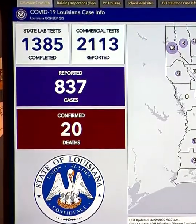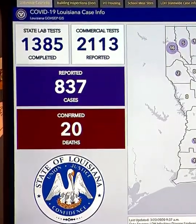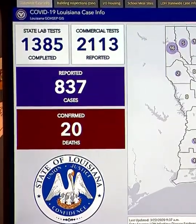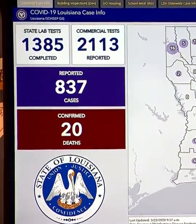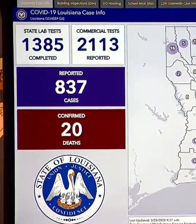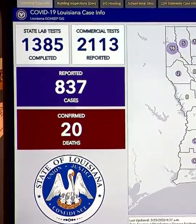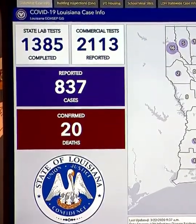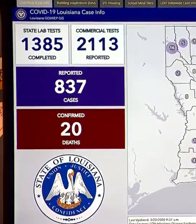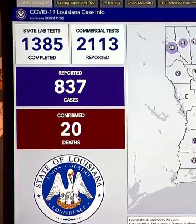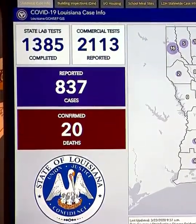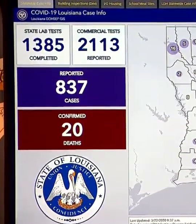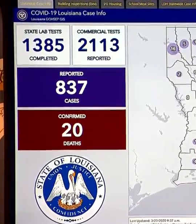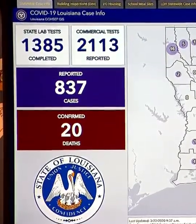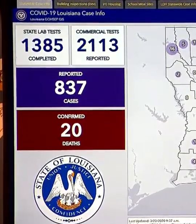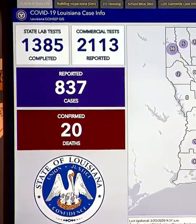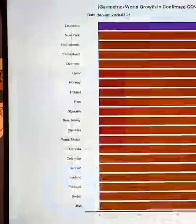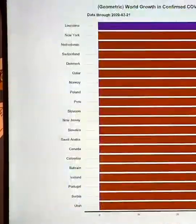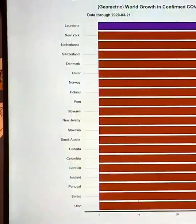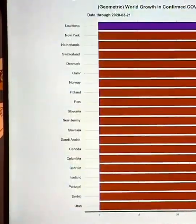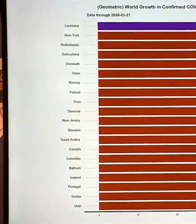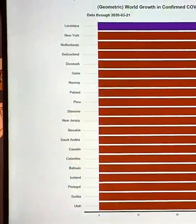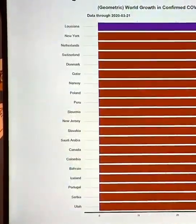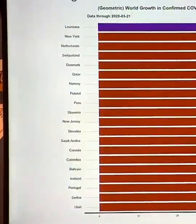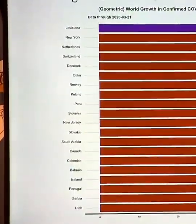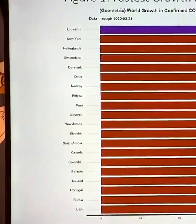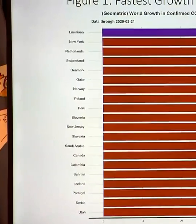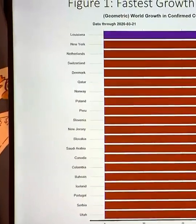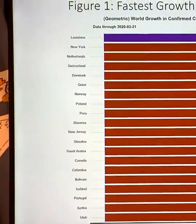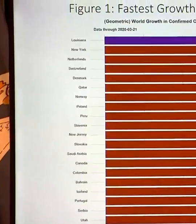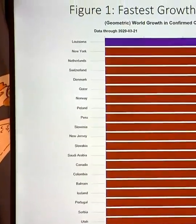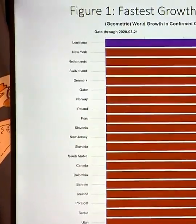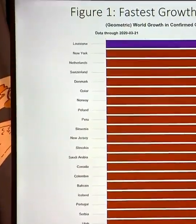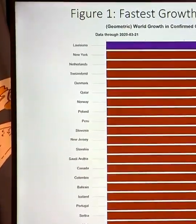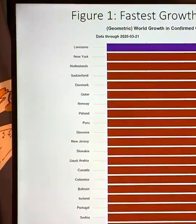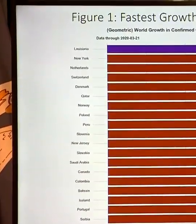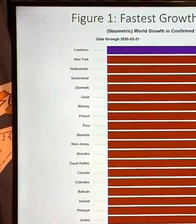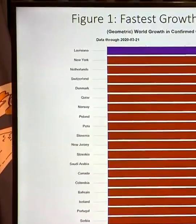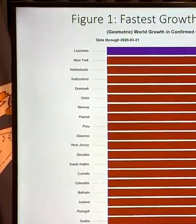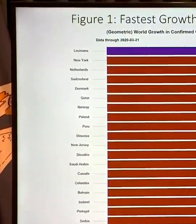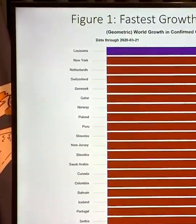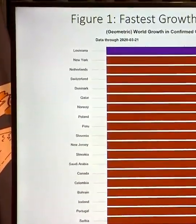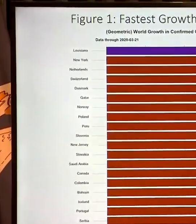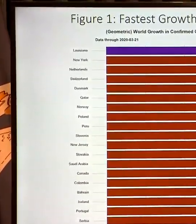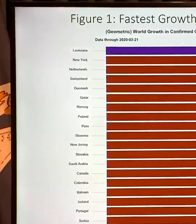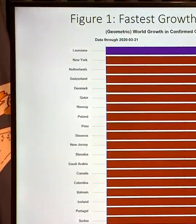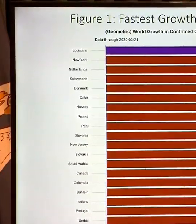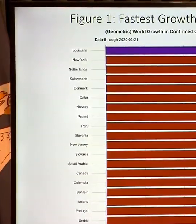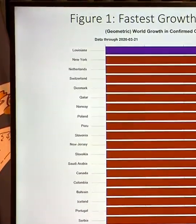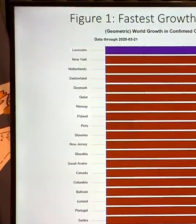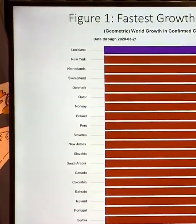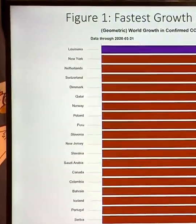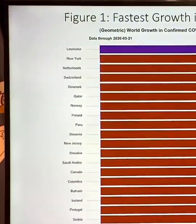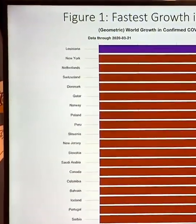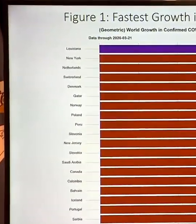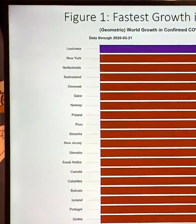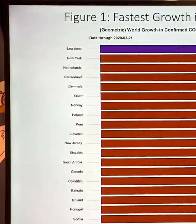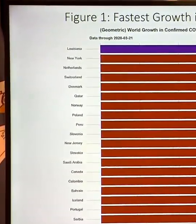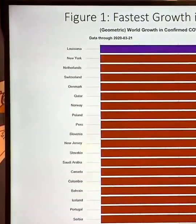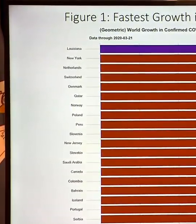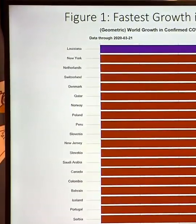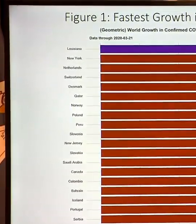secondly i'd like to show the next chart study out of the university of louisiana lafayette